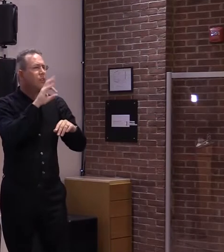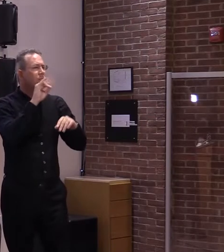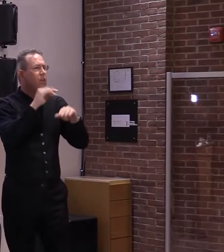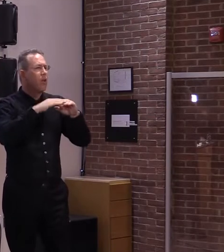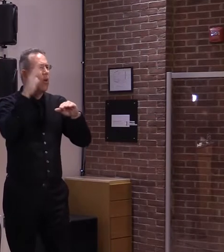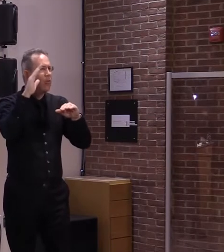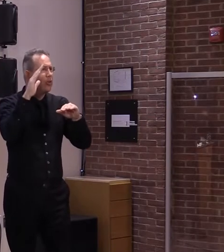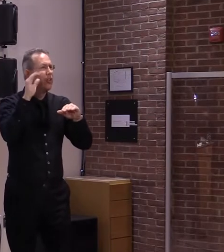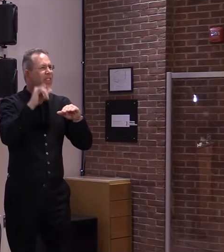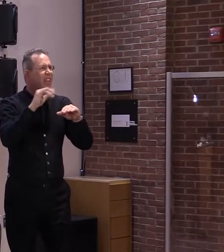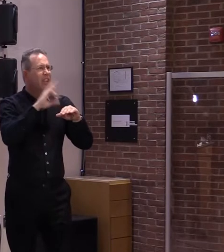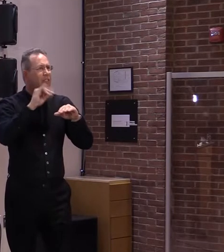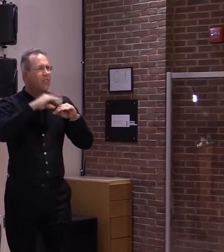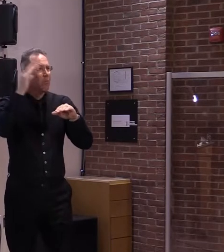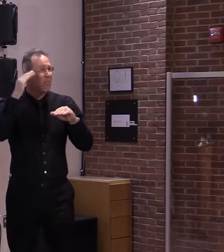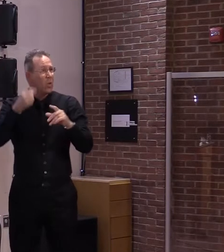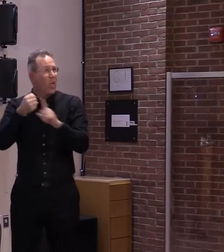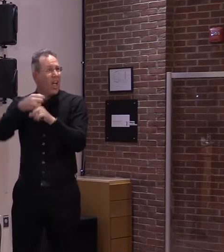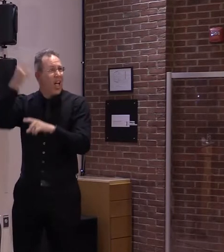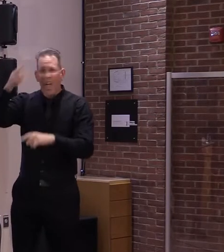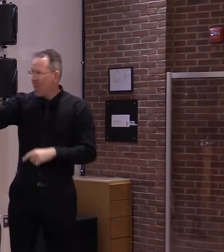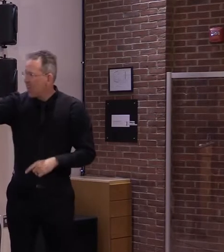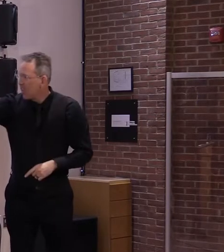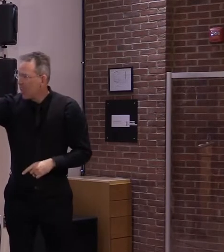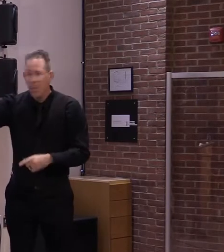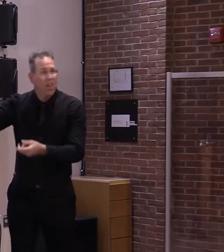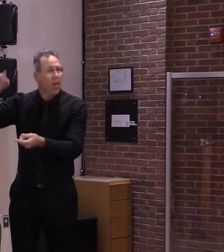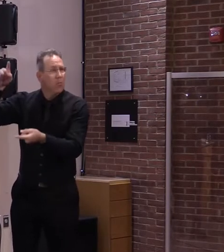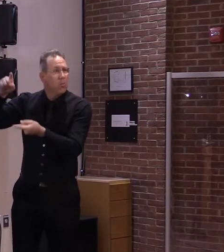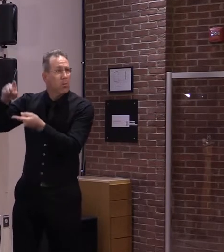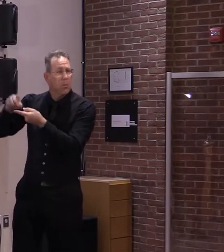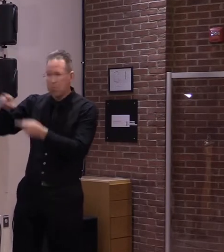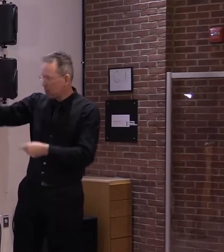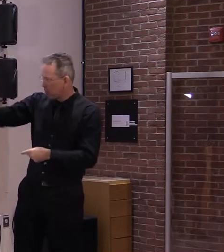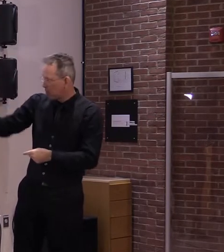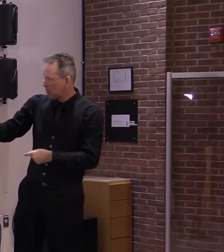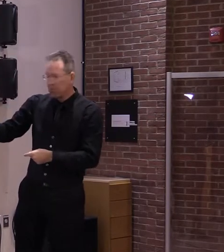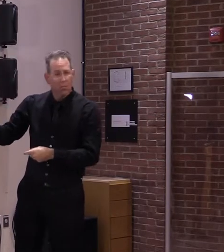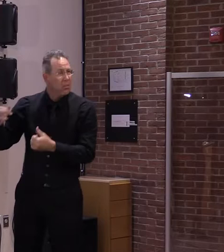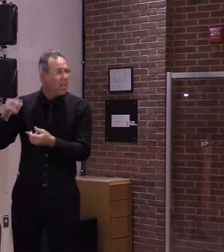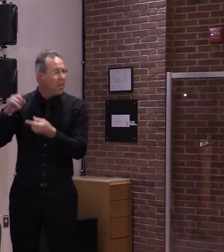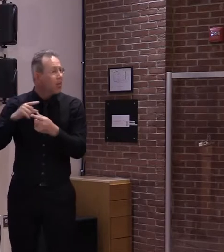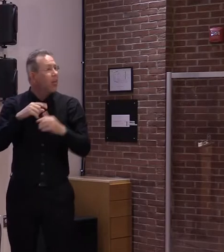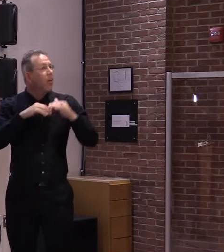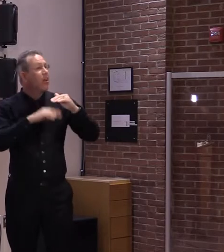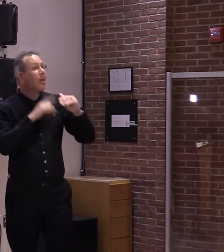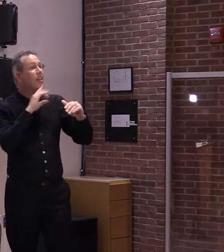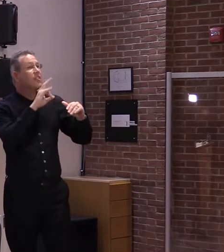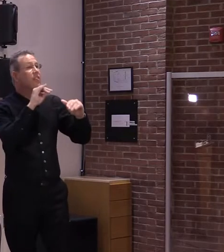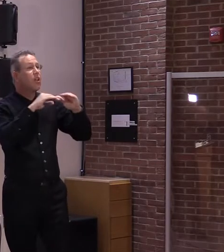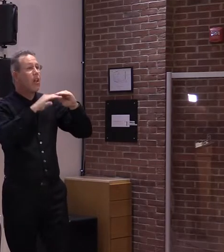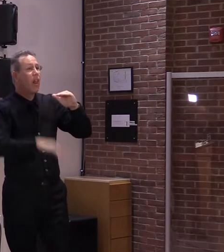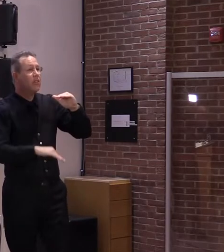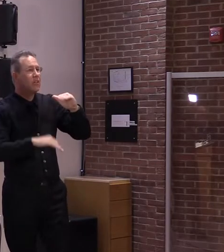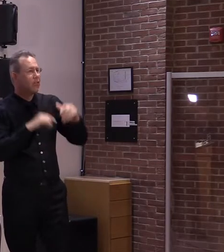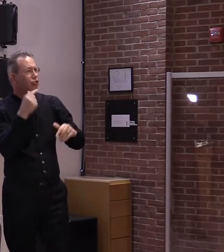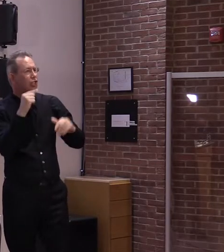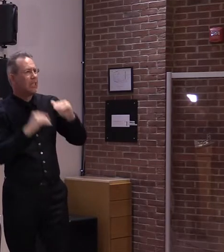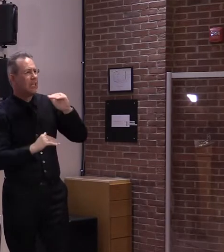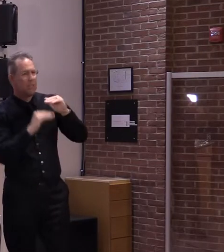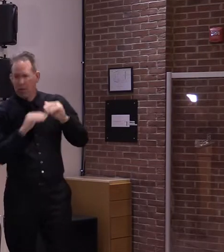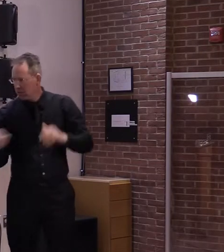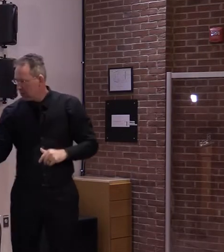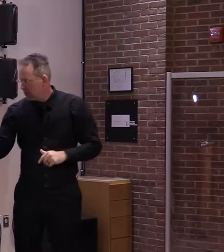hospitalization. And as a result, the average age of those requiring hospitalization has been on a steady decrease over the past